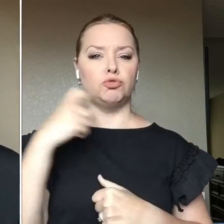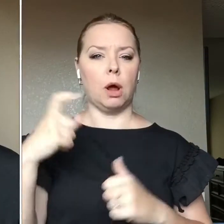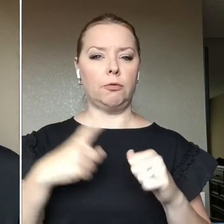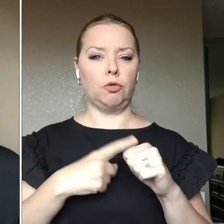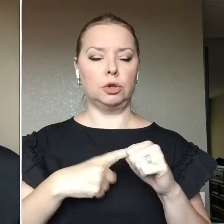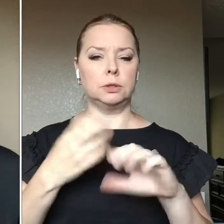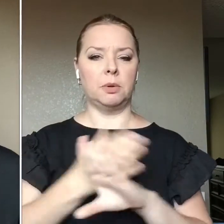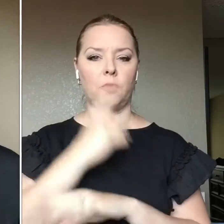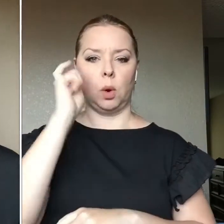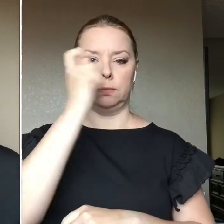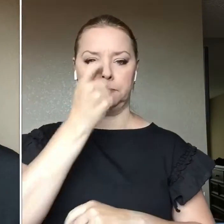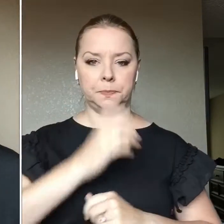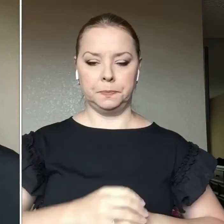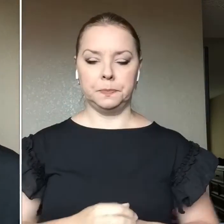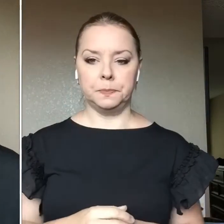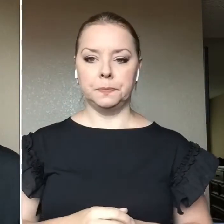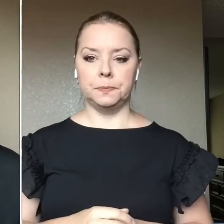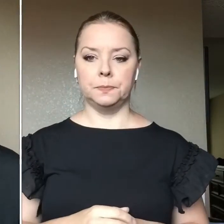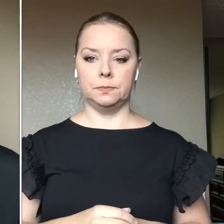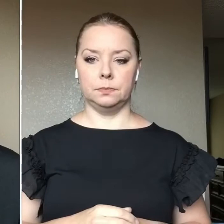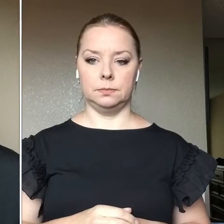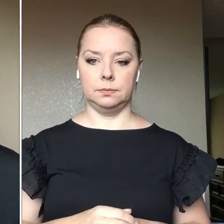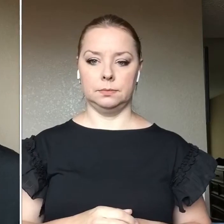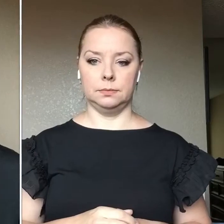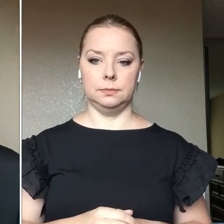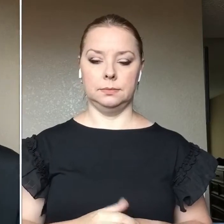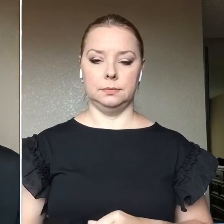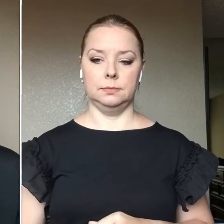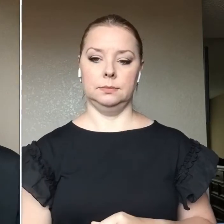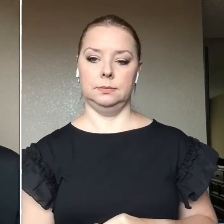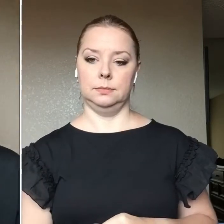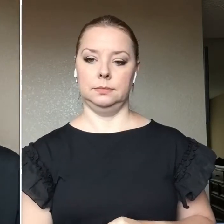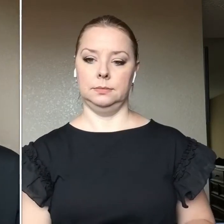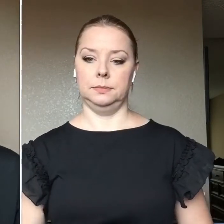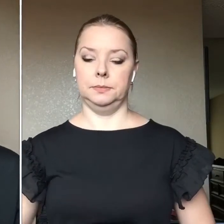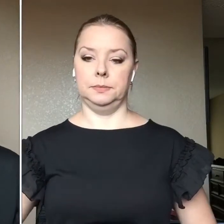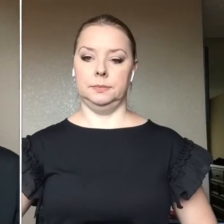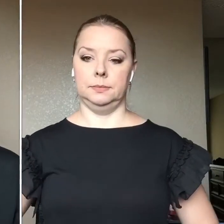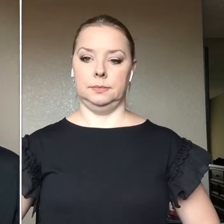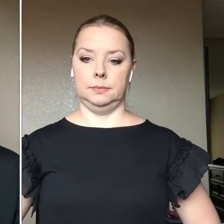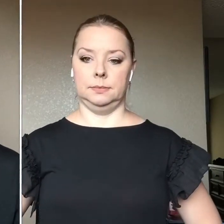as I, trying to get it on there. As I, um,